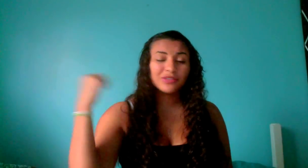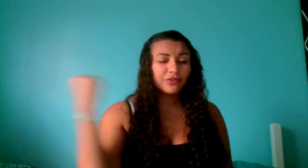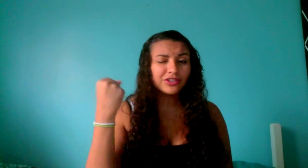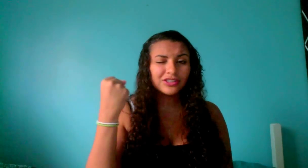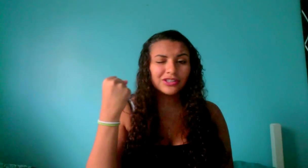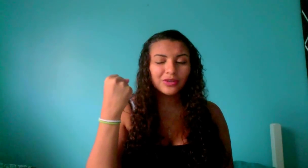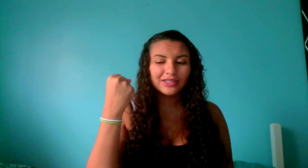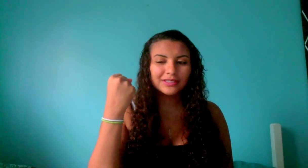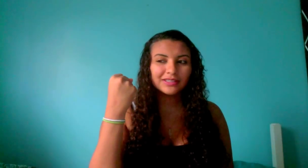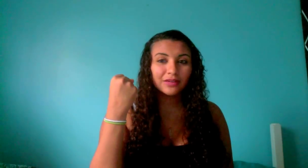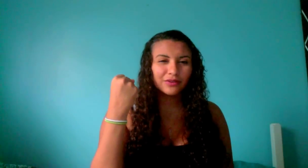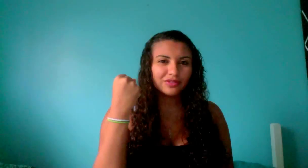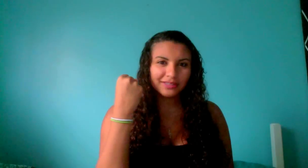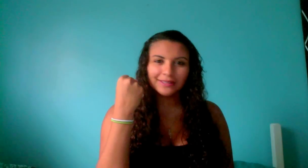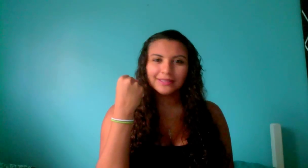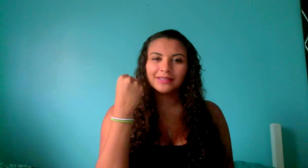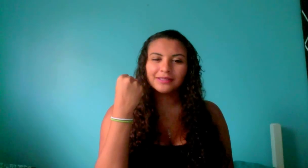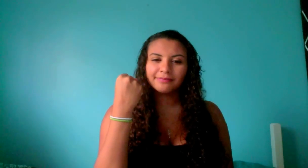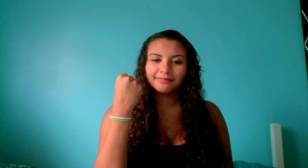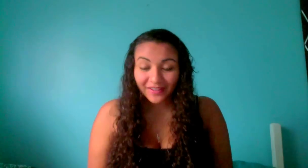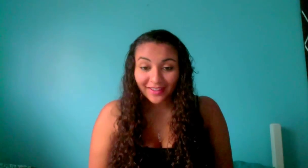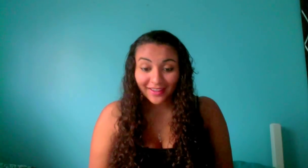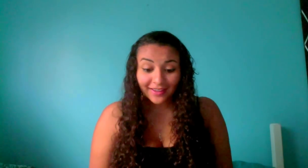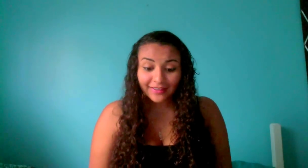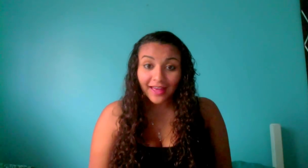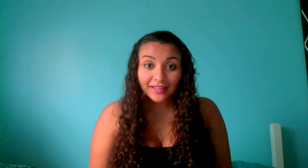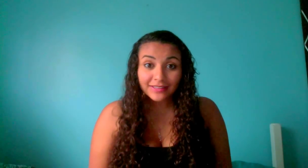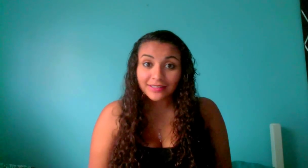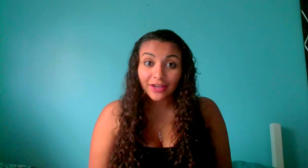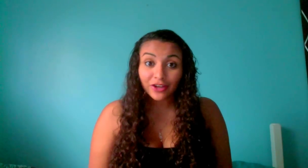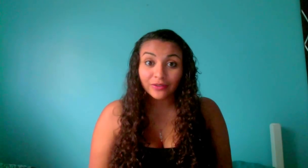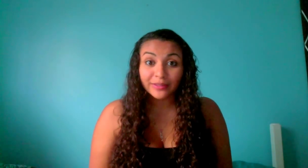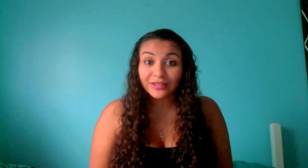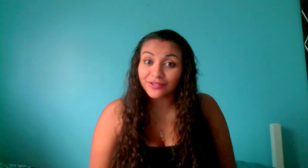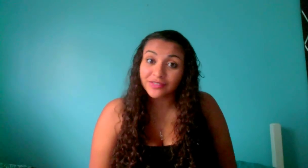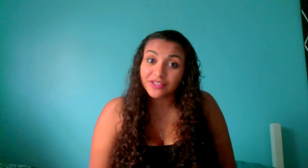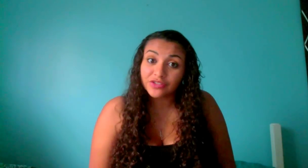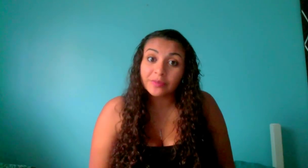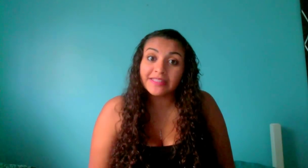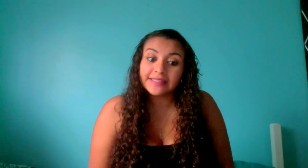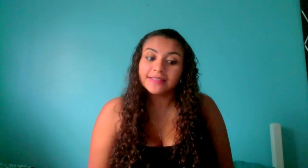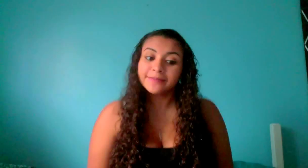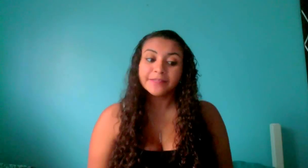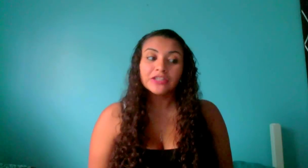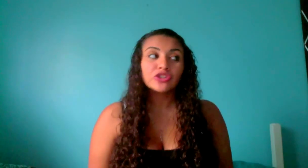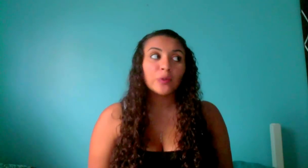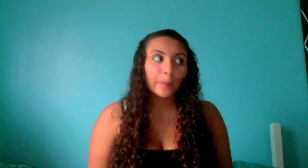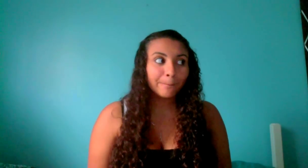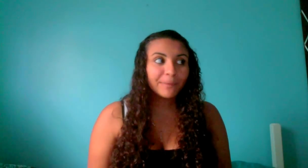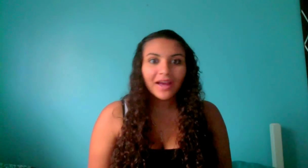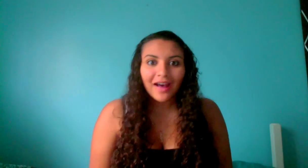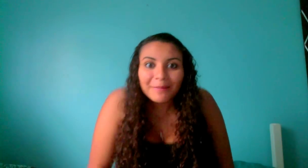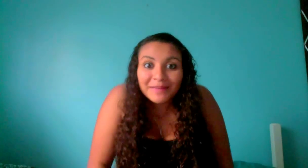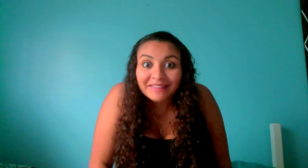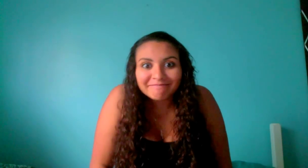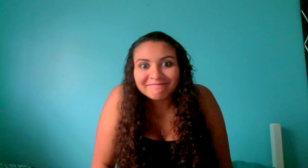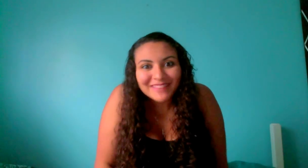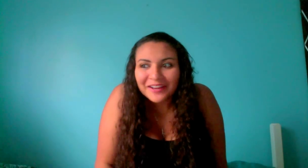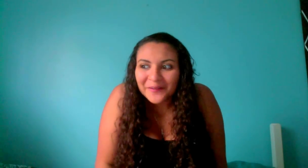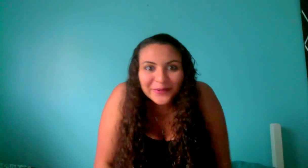it's friction so i have to design for resistance and that is the entire cover because the rest of it just a piece so i'm done cool